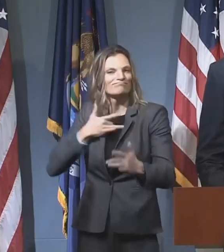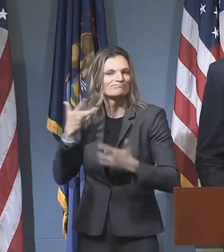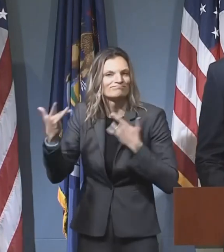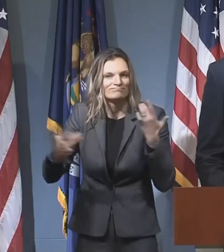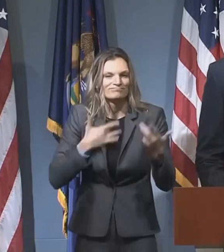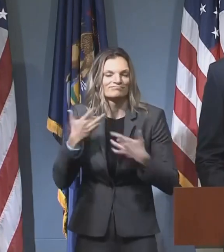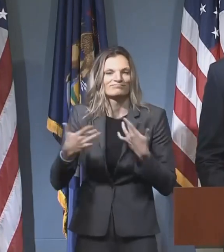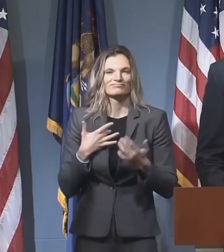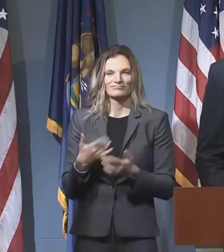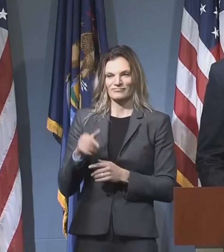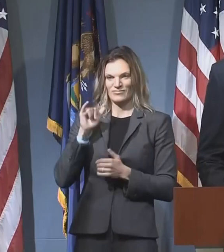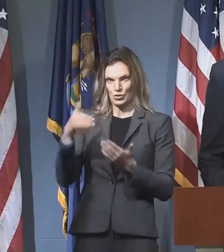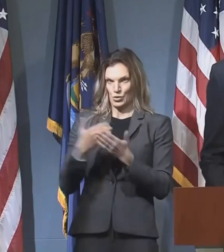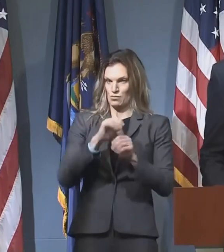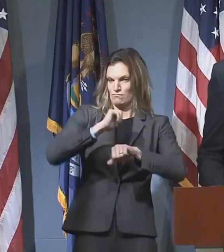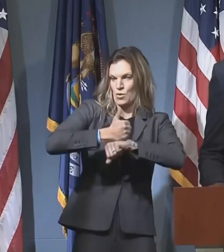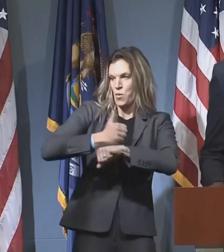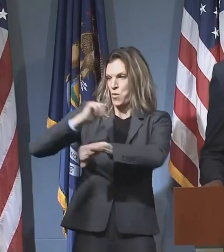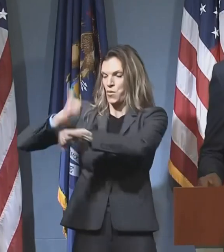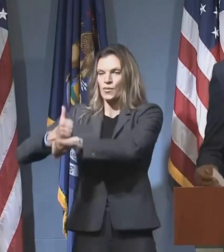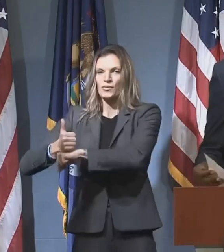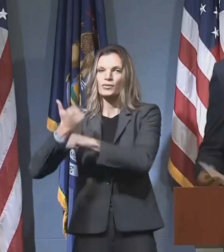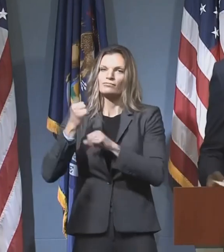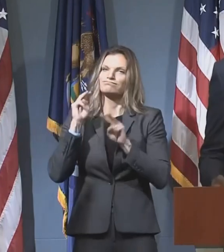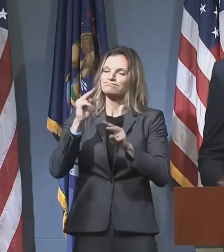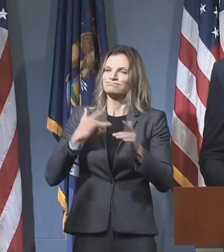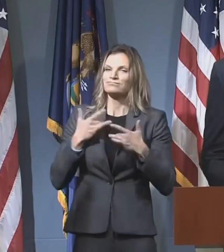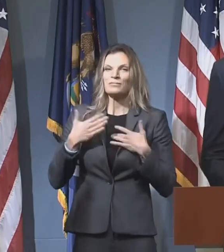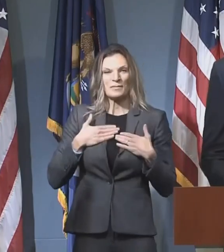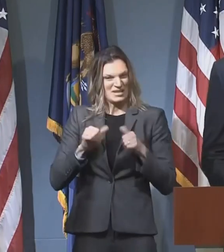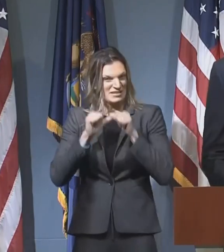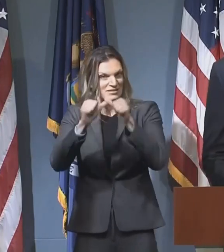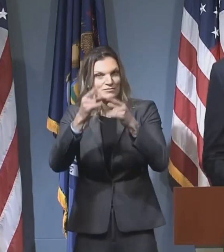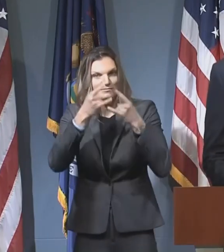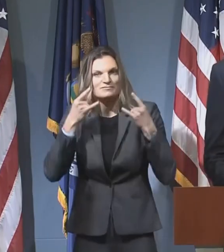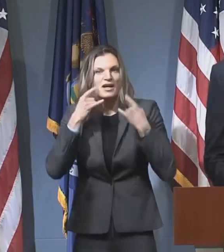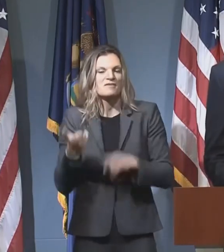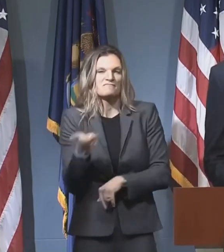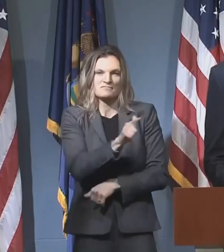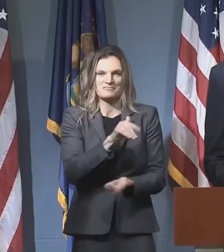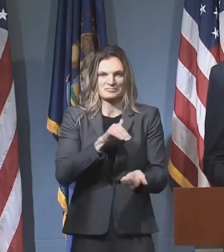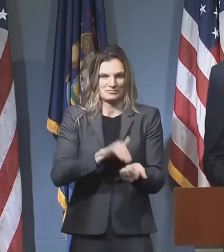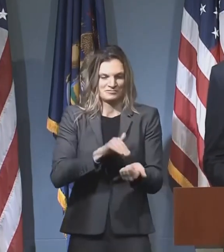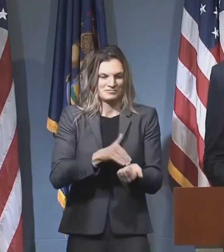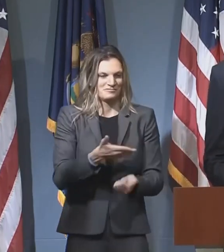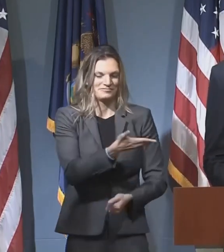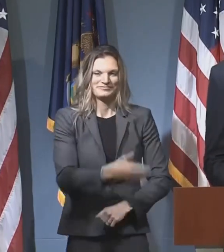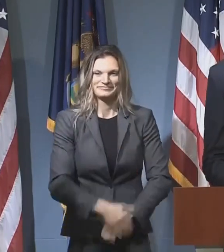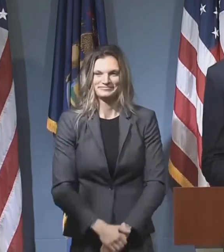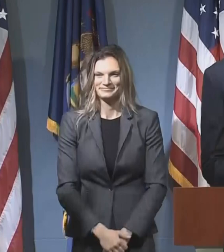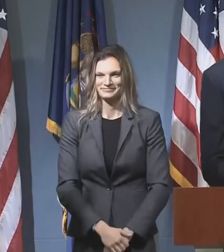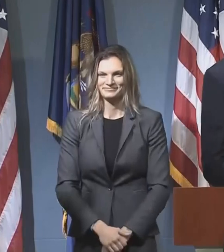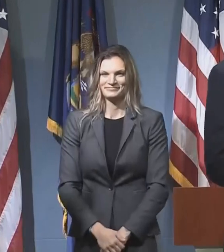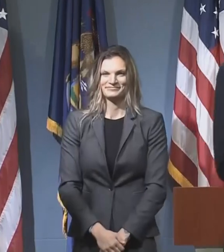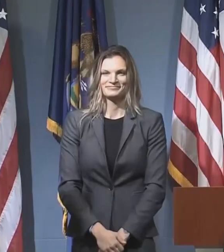college-level examination program. So, thank you. Continue to mask up. And with that, I'd now like to introduce Dr. Jolene.